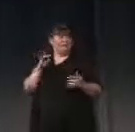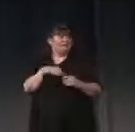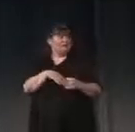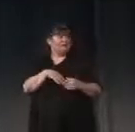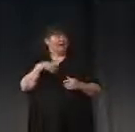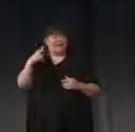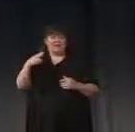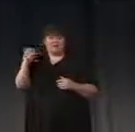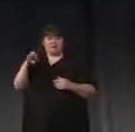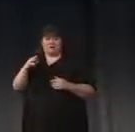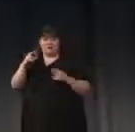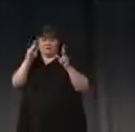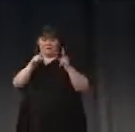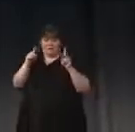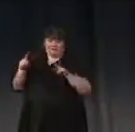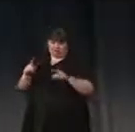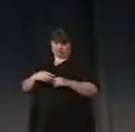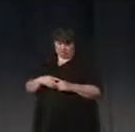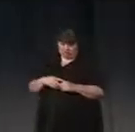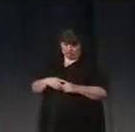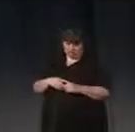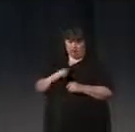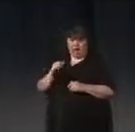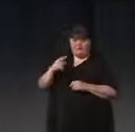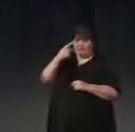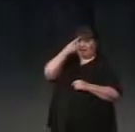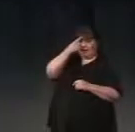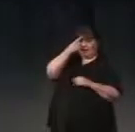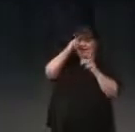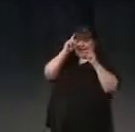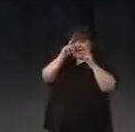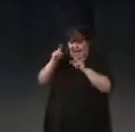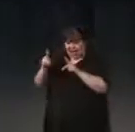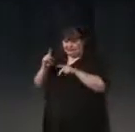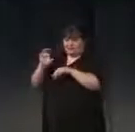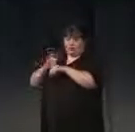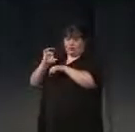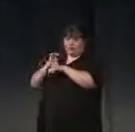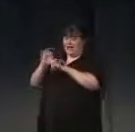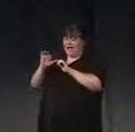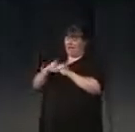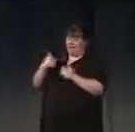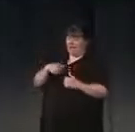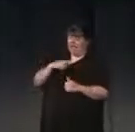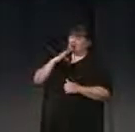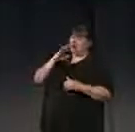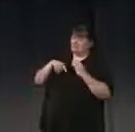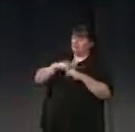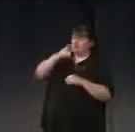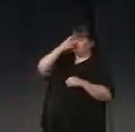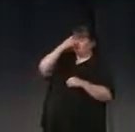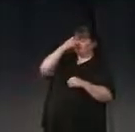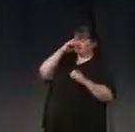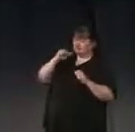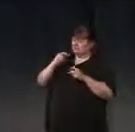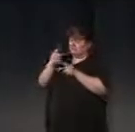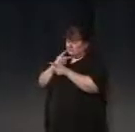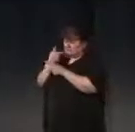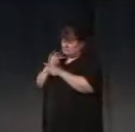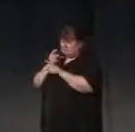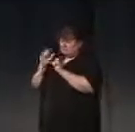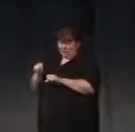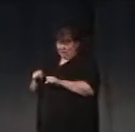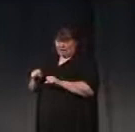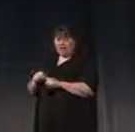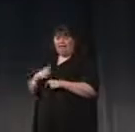history of this metaphor of the brain as computer, how we came to talk about brains that compute. I think